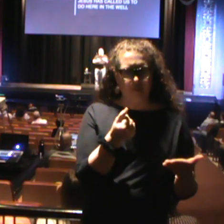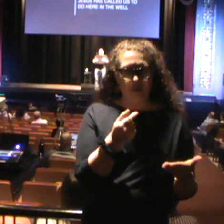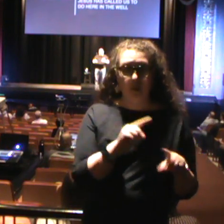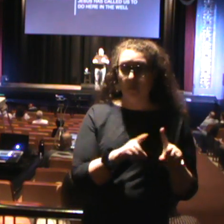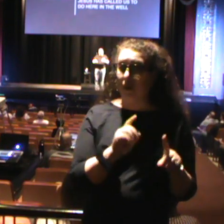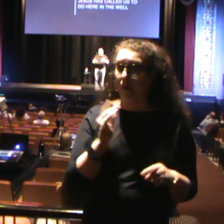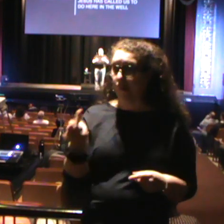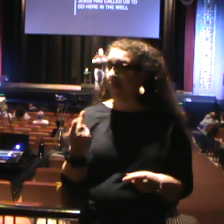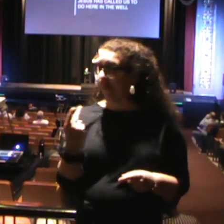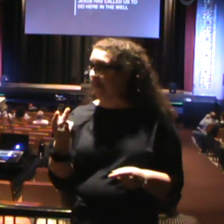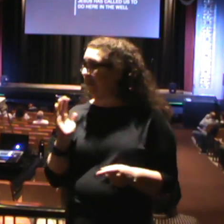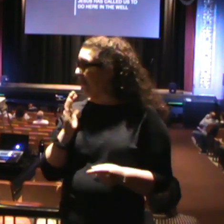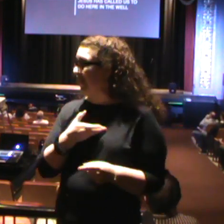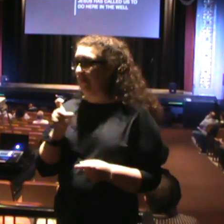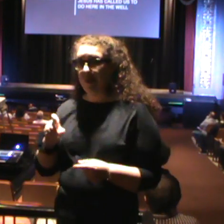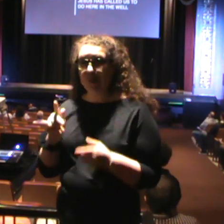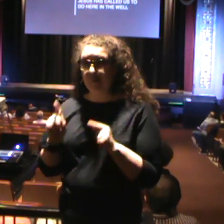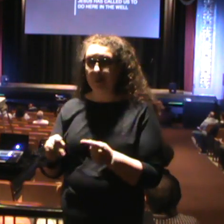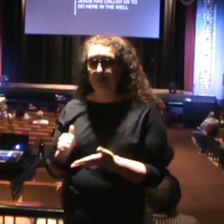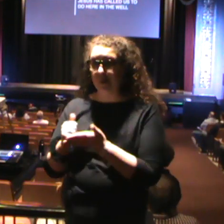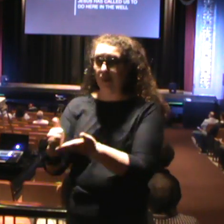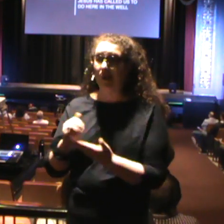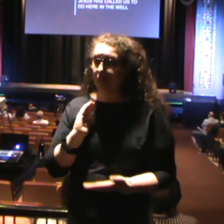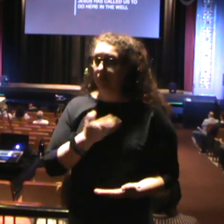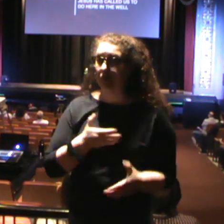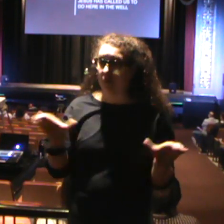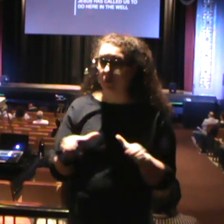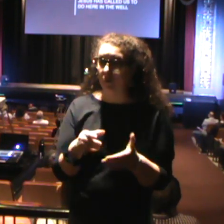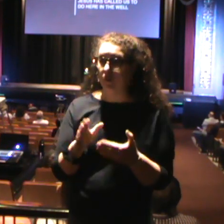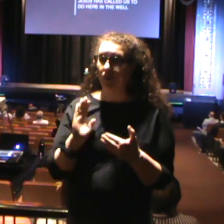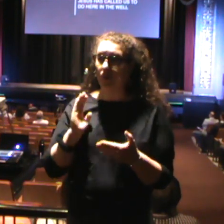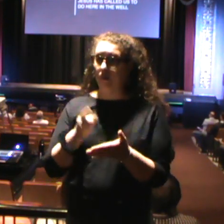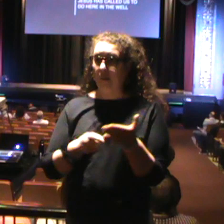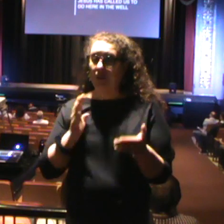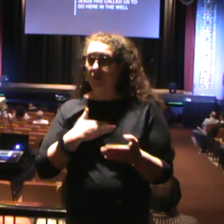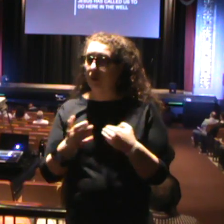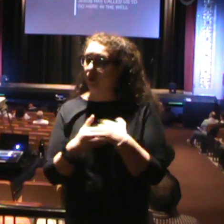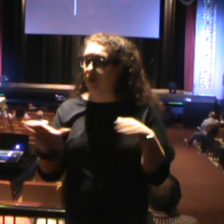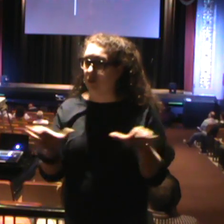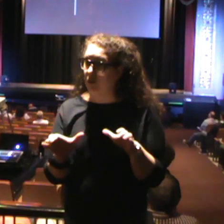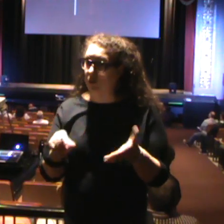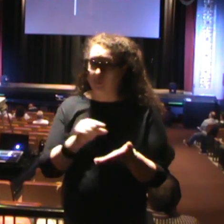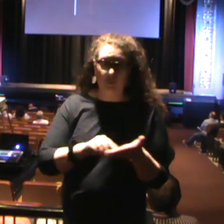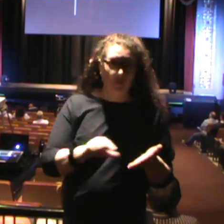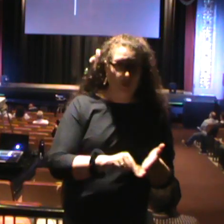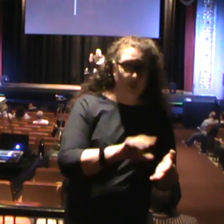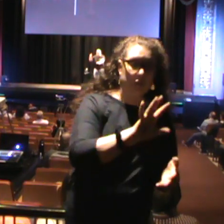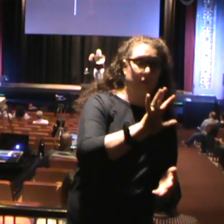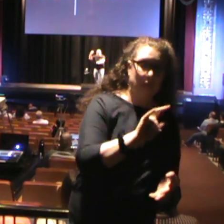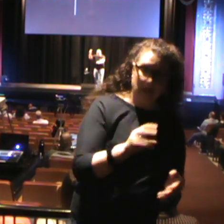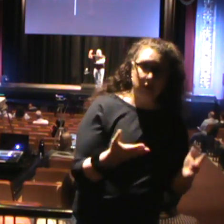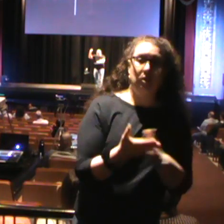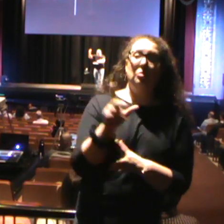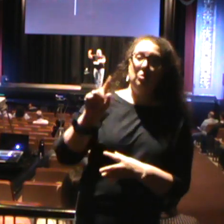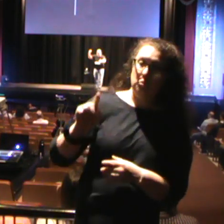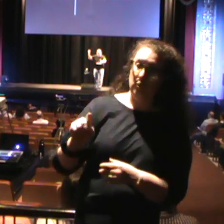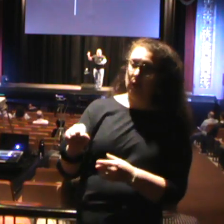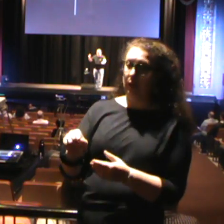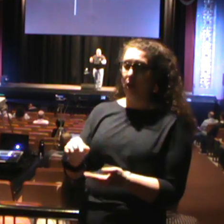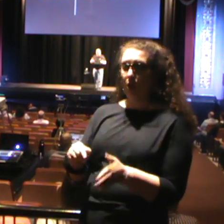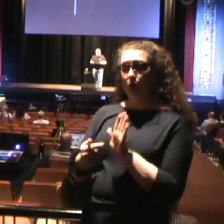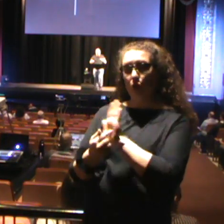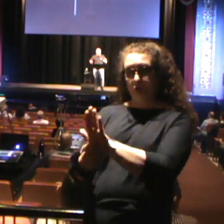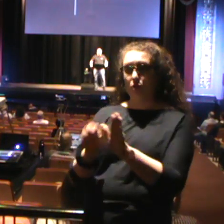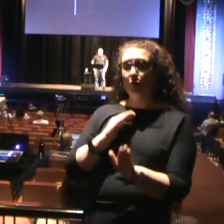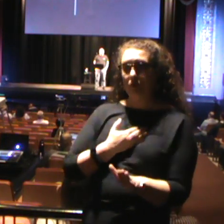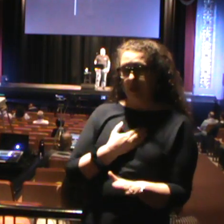people to help us do what God has called us to do. And verses 18 through 20 gives us insight into some of the first people that